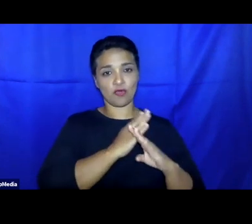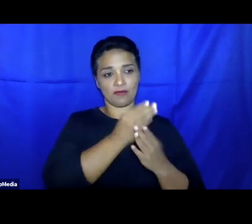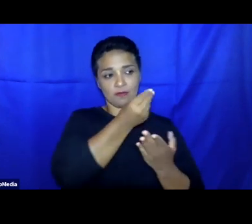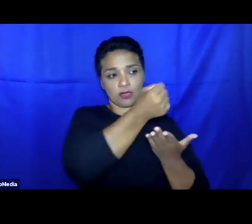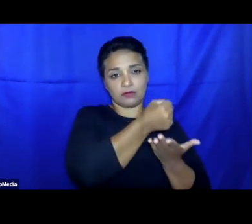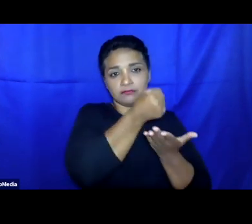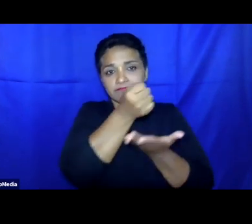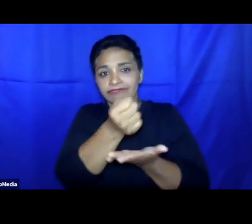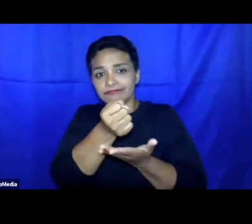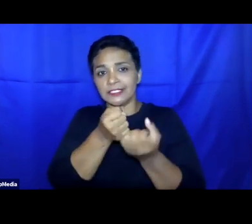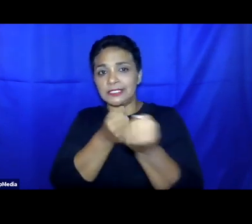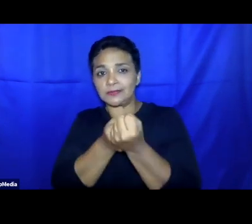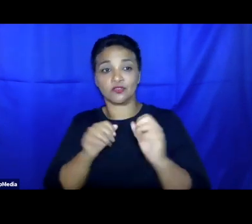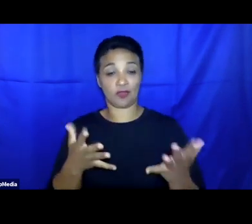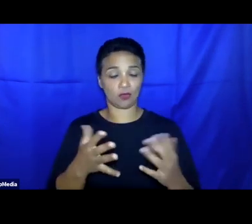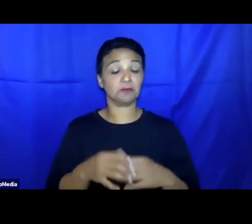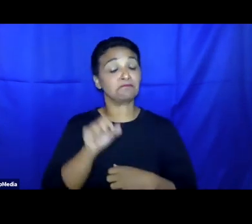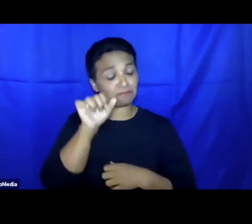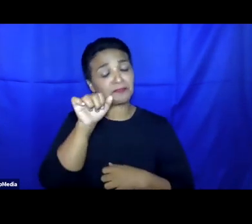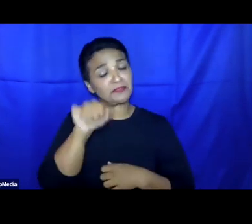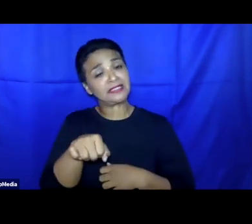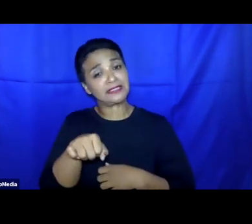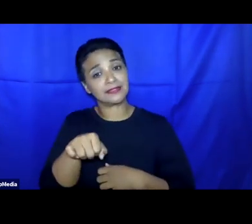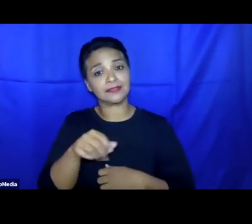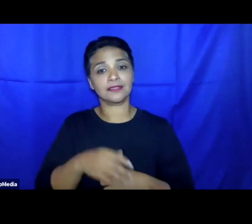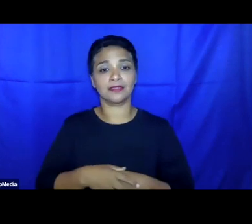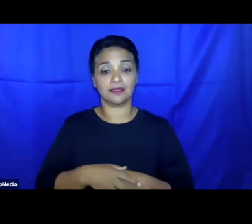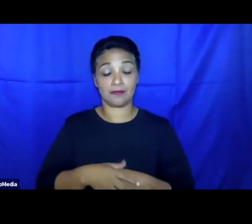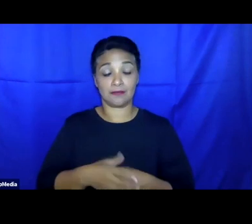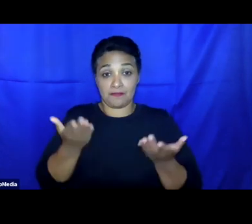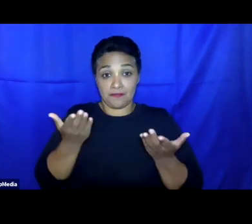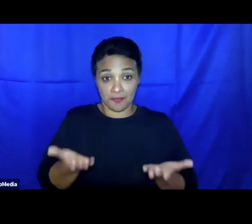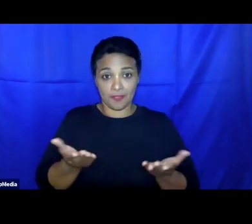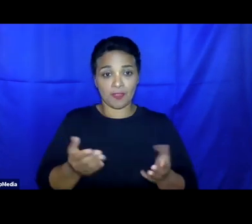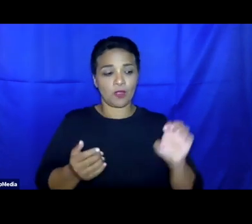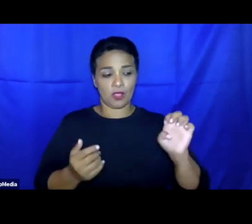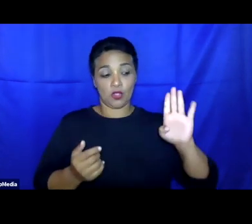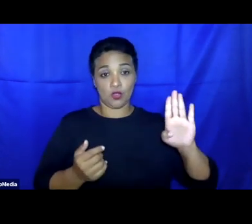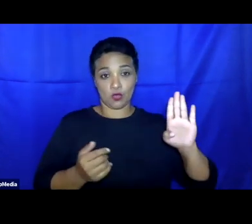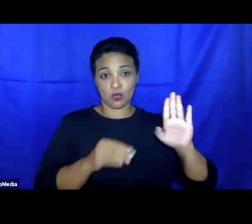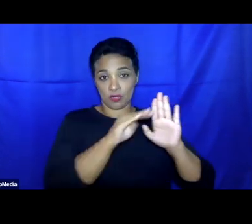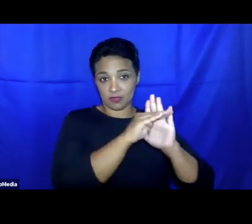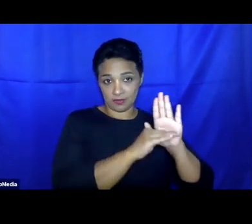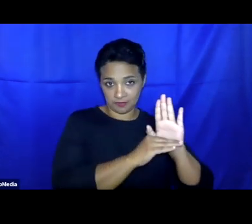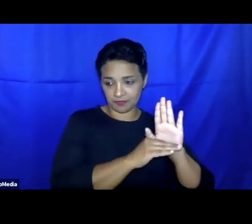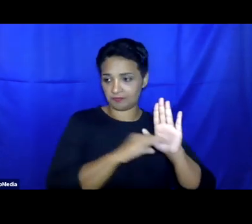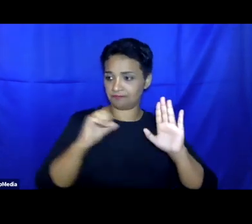So, in sum, while current EU arrangements with third countries clearly do overlap with GCR objectives,